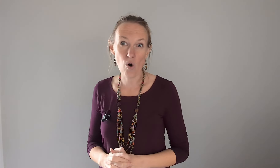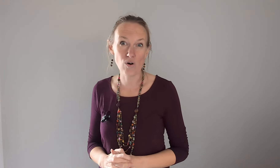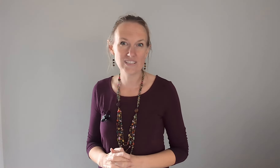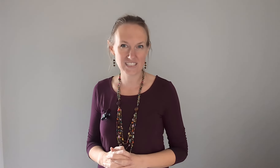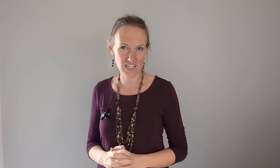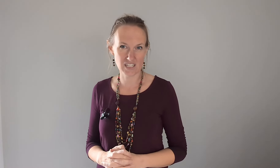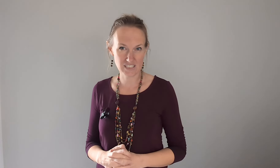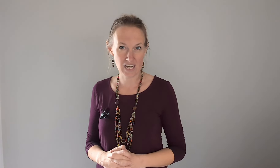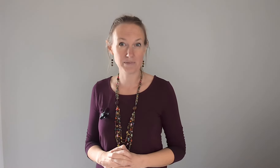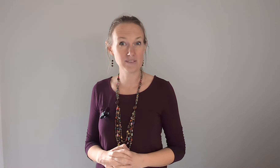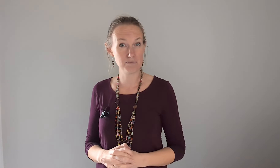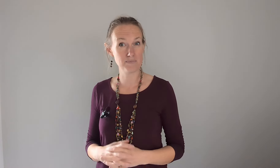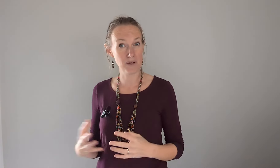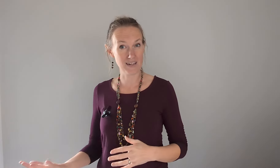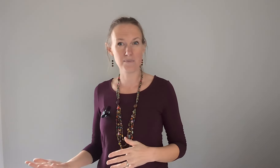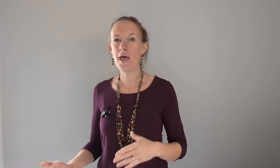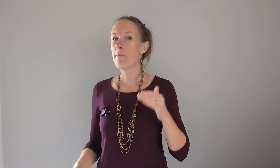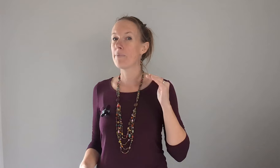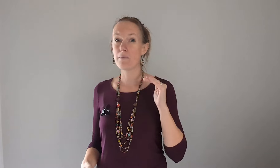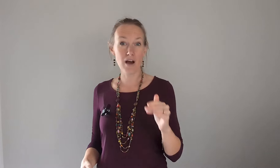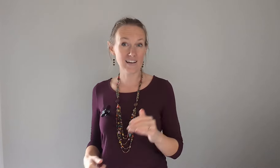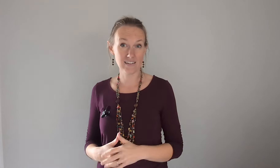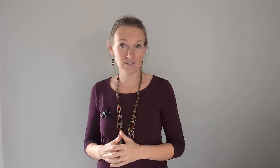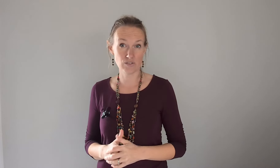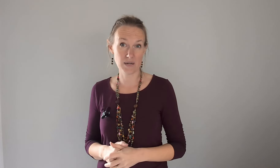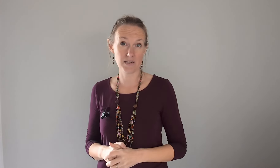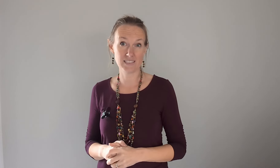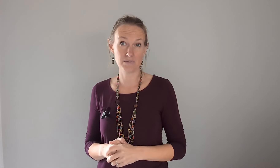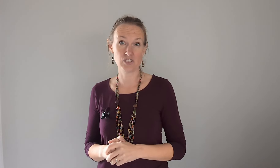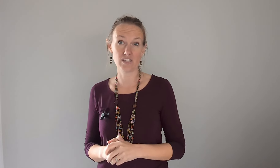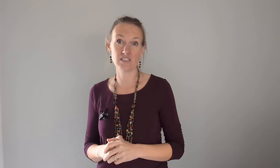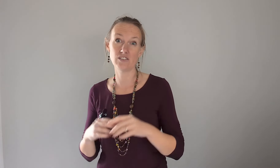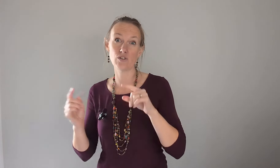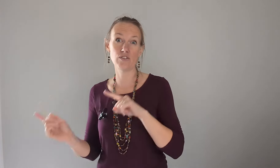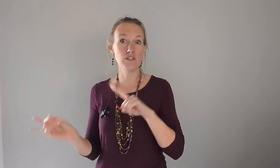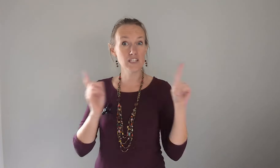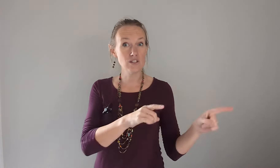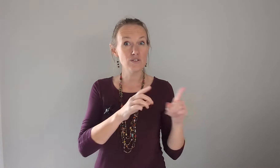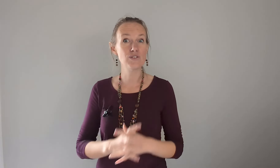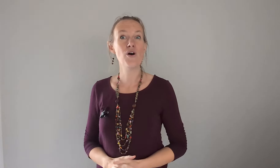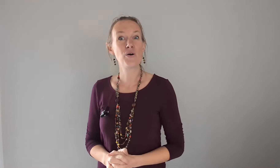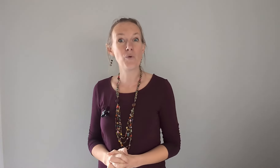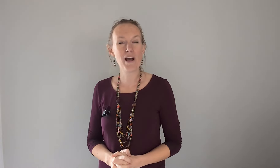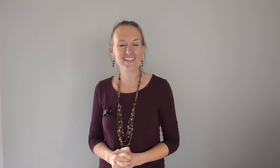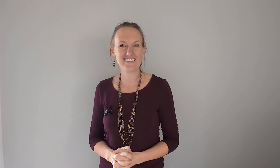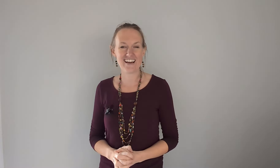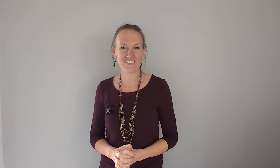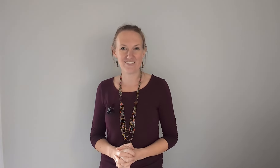whole song top to bottom but i'm not going to give you step-by-step instructions so if you need those go back to the other